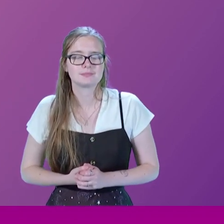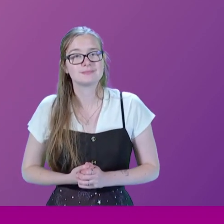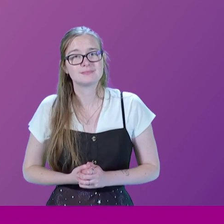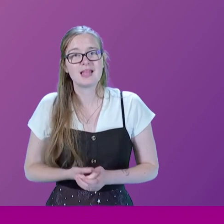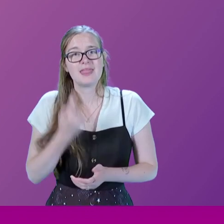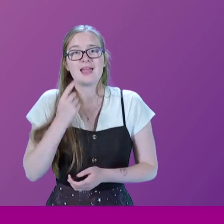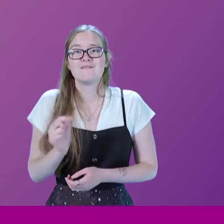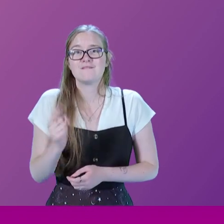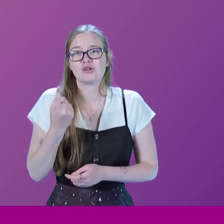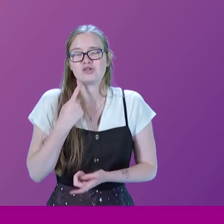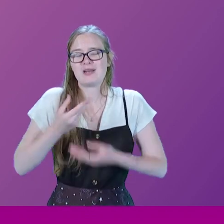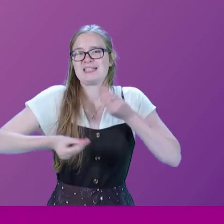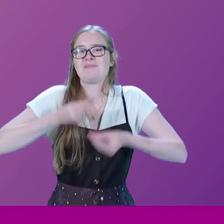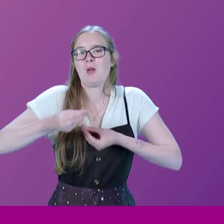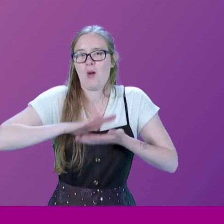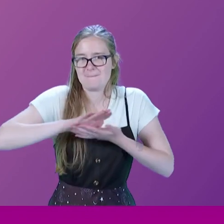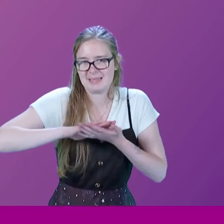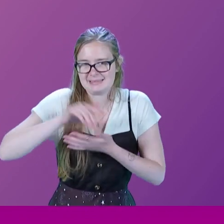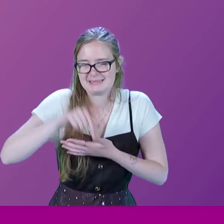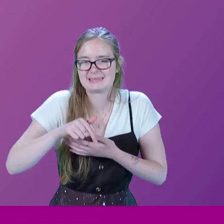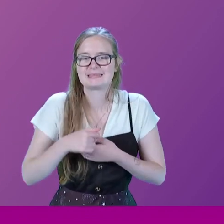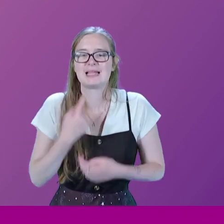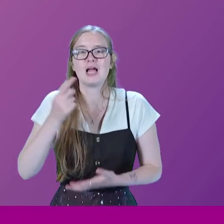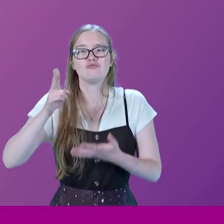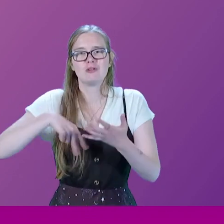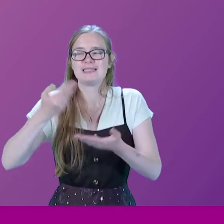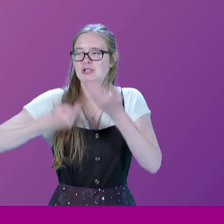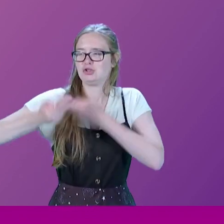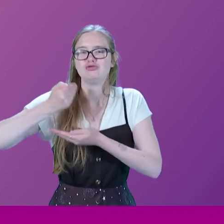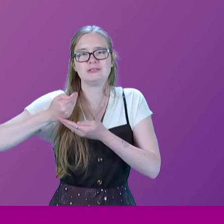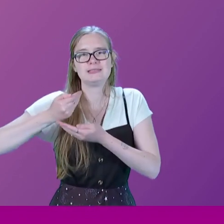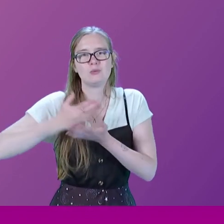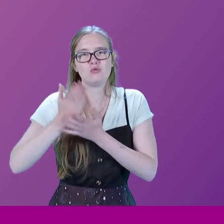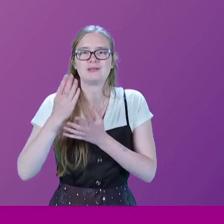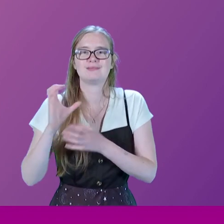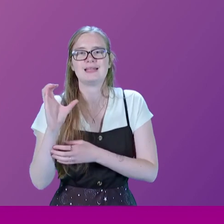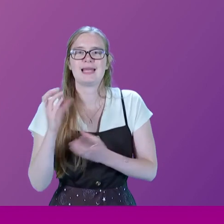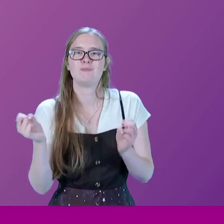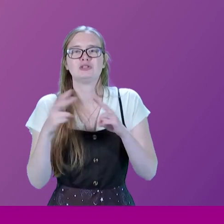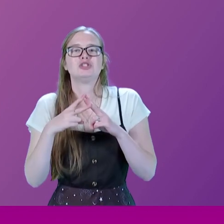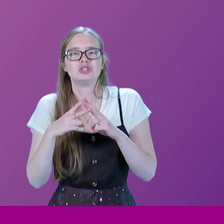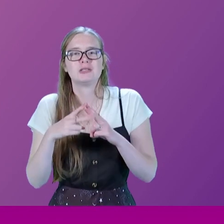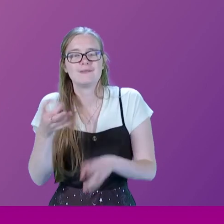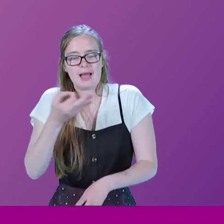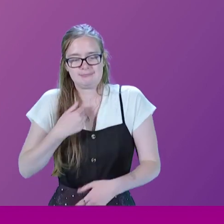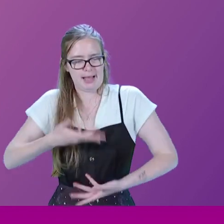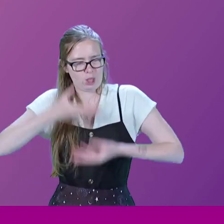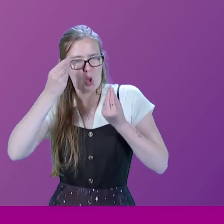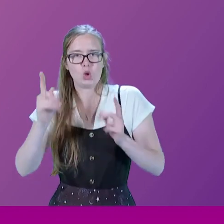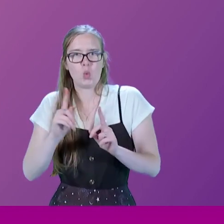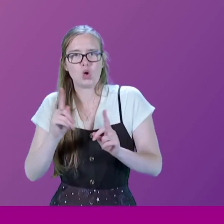first of all, I should explain my remarks. So, I read history at Cambridge and if I were asked what I learned